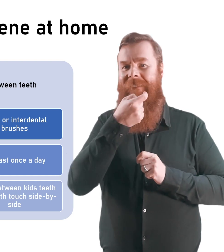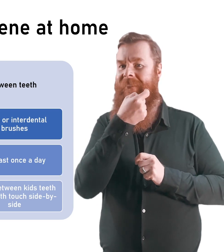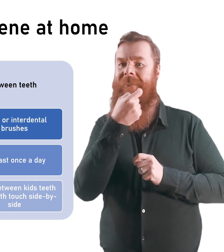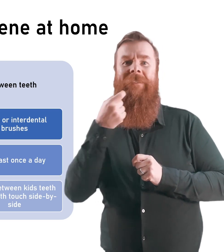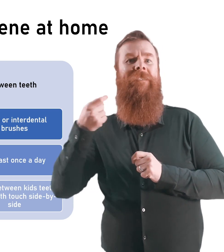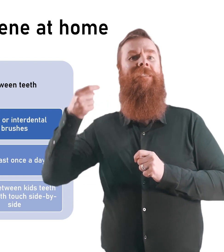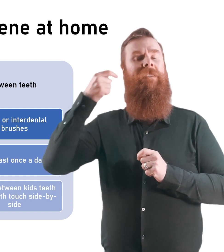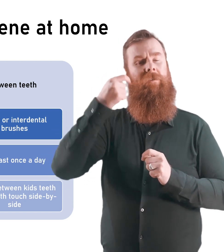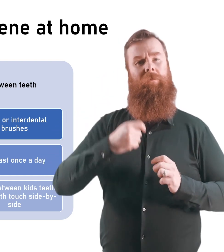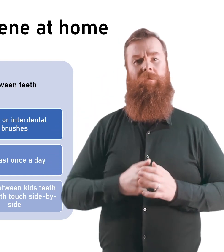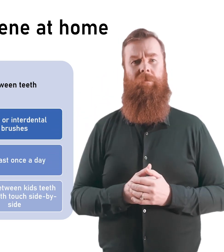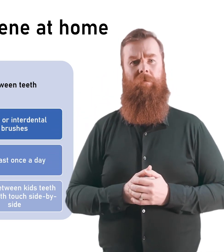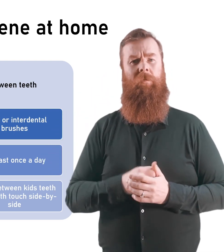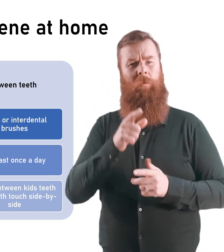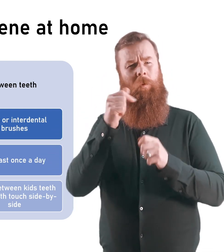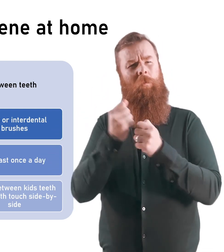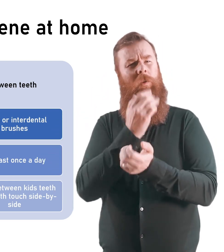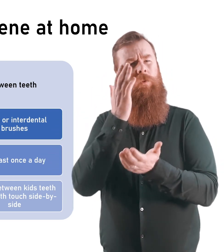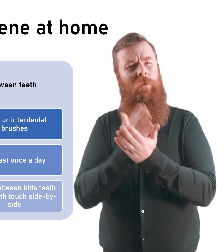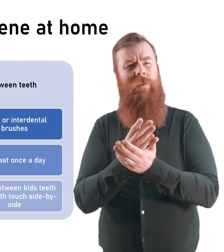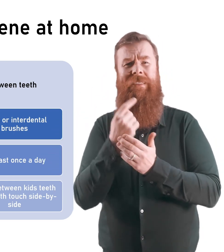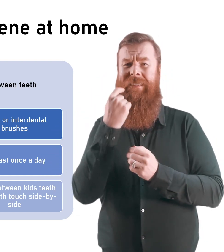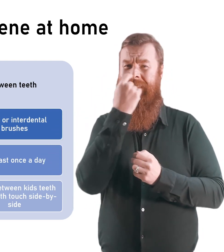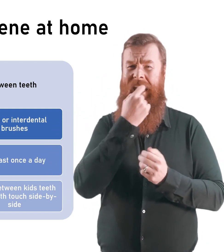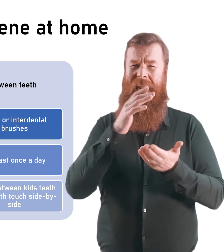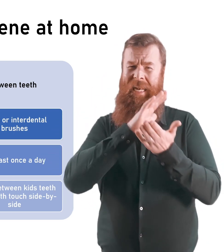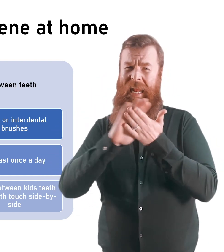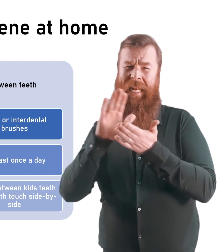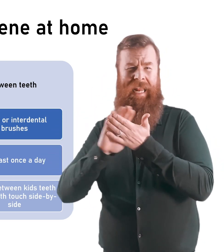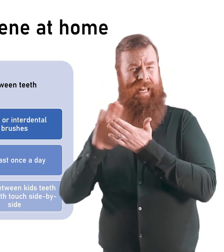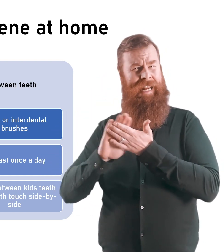Make sure you clean between your teeth at least once a day.